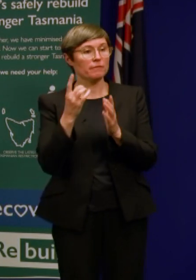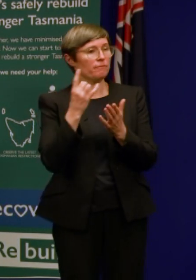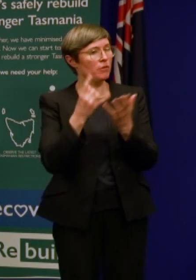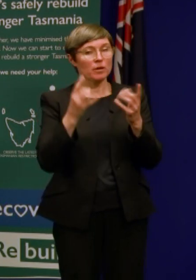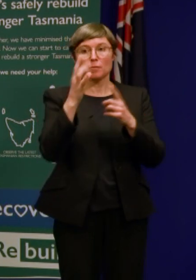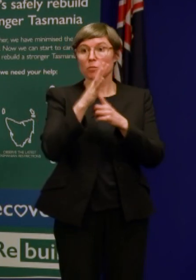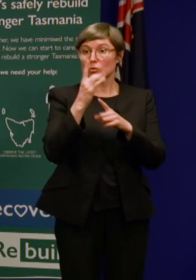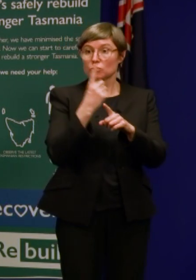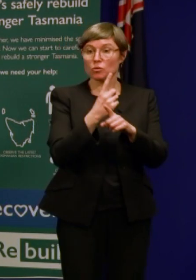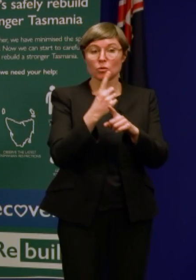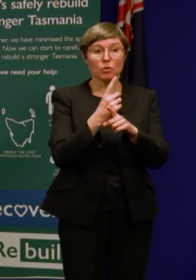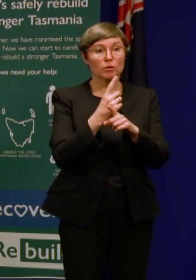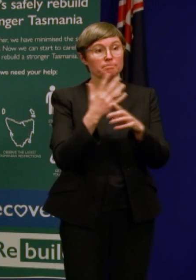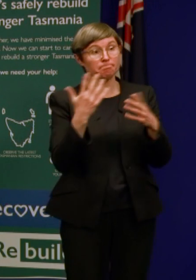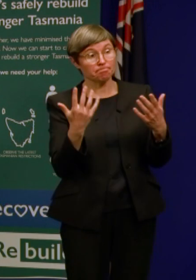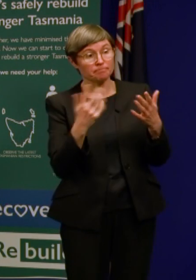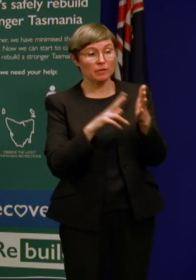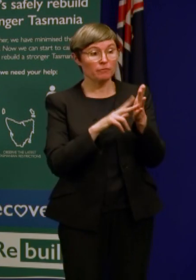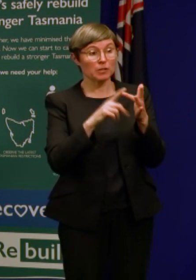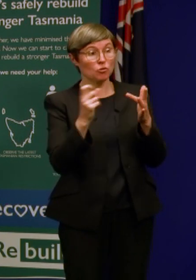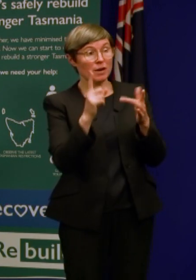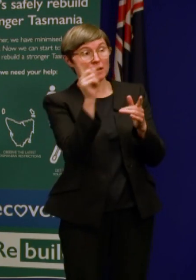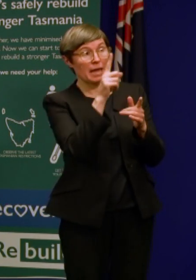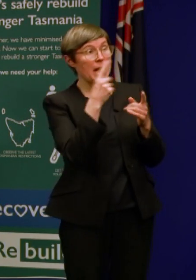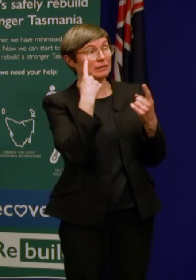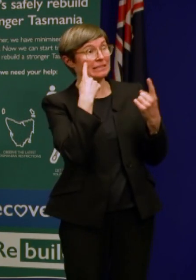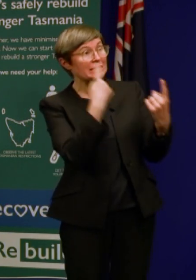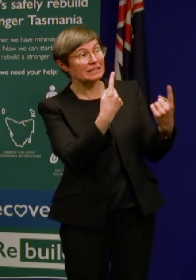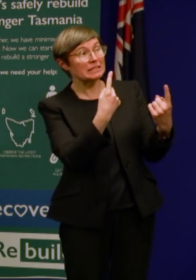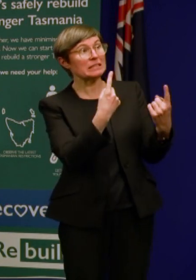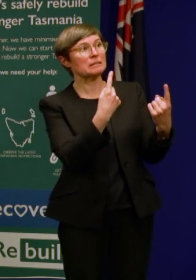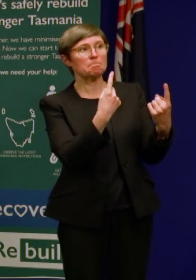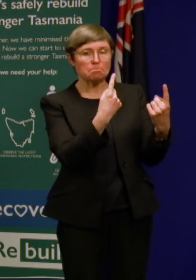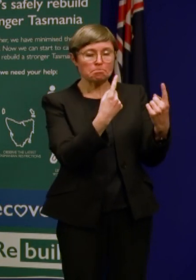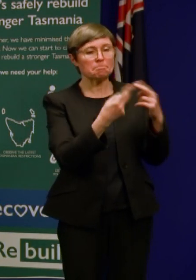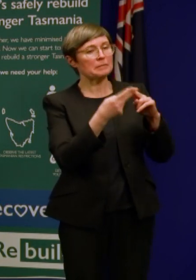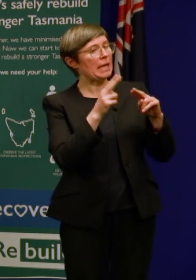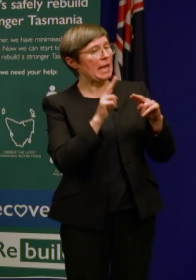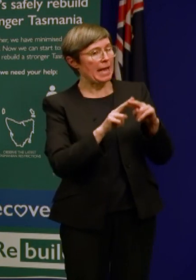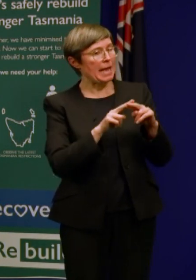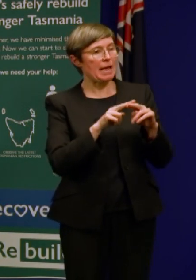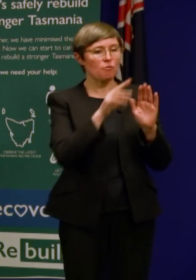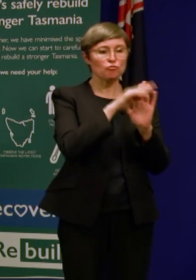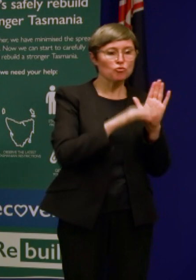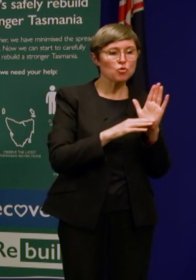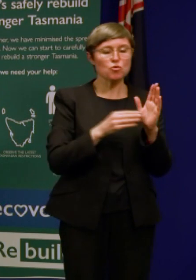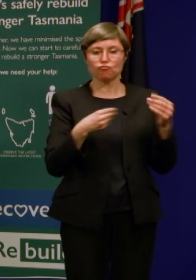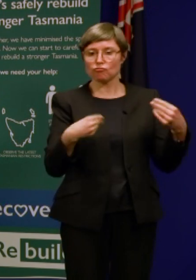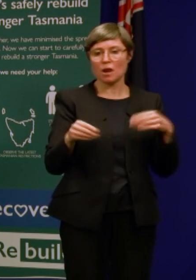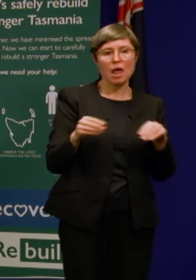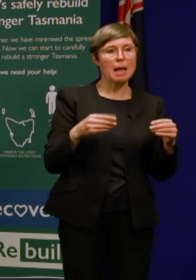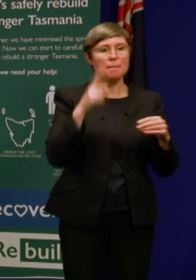that as Victoria to some extent demonstrates if you're in a very relaxed environment where everybody is mixing